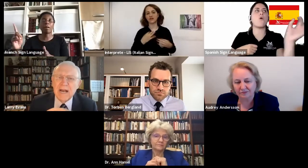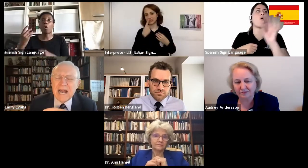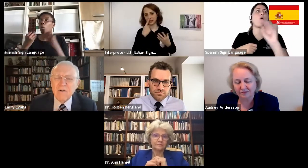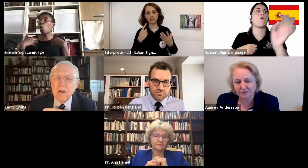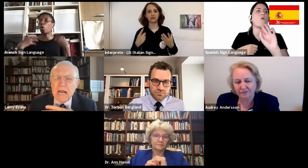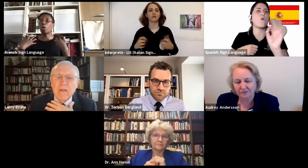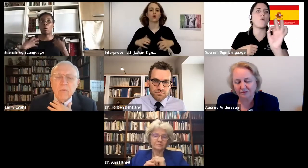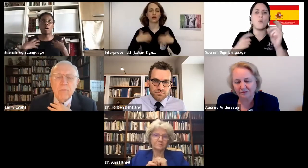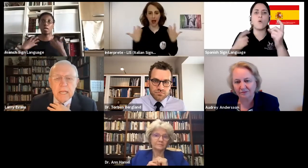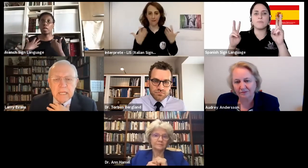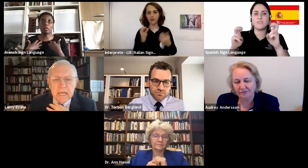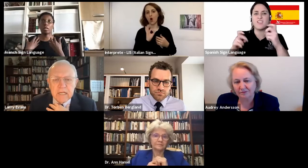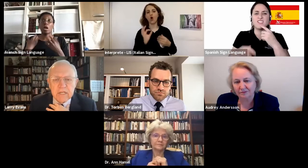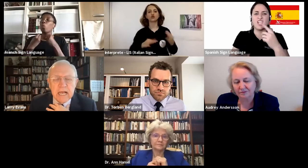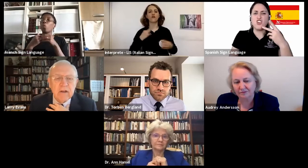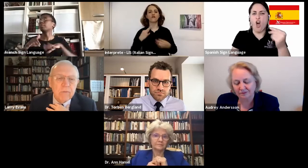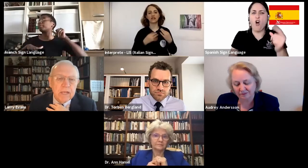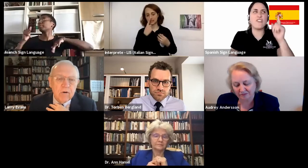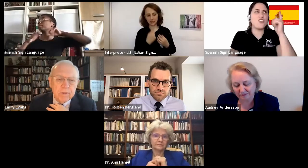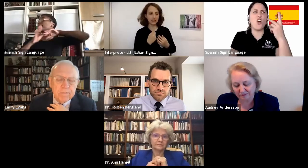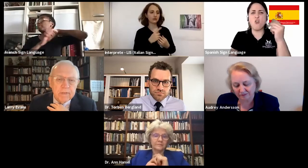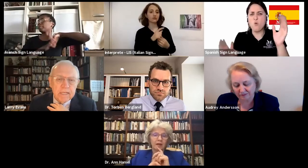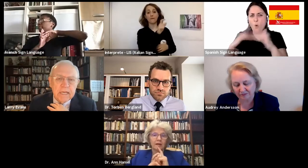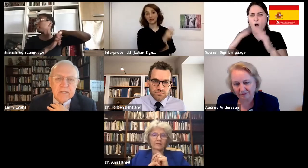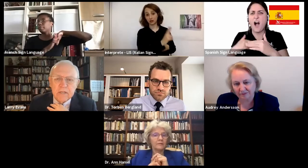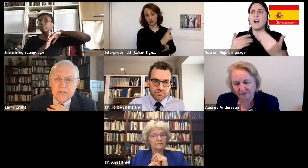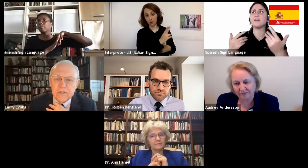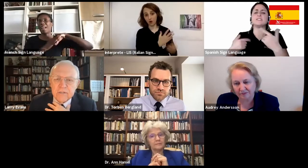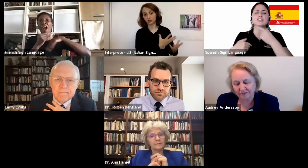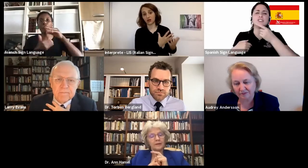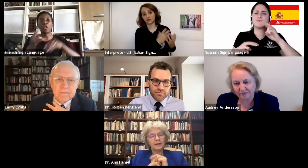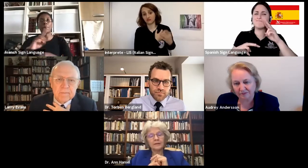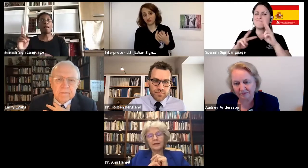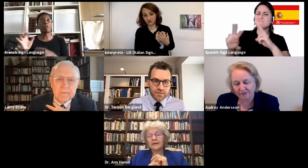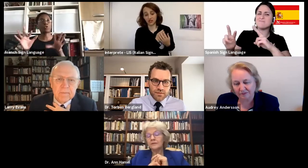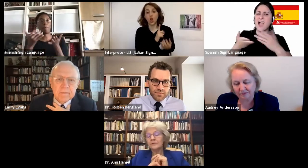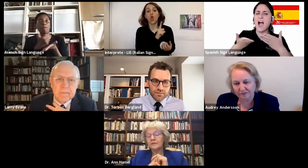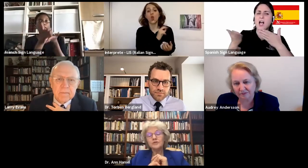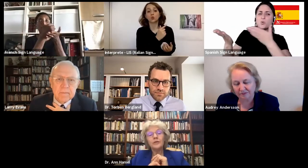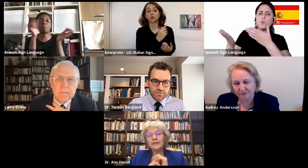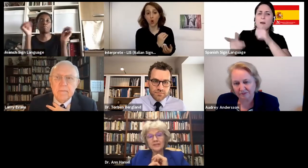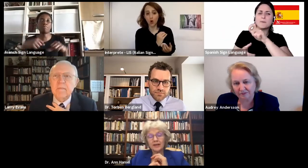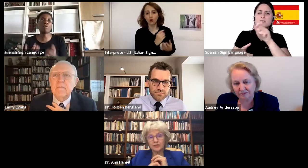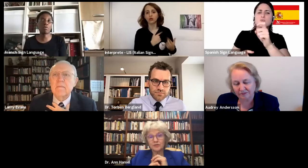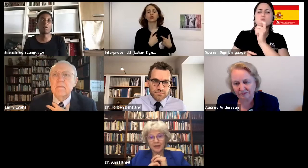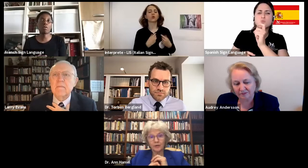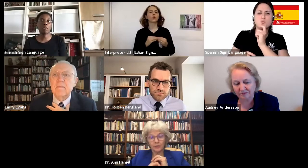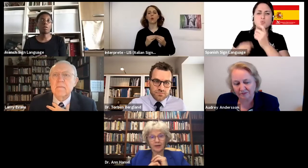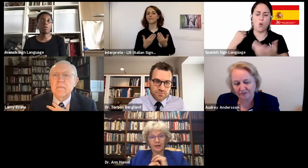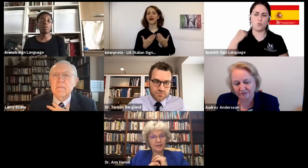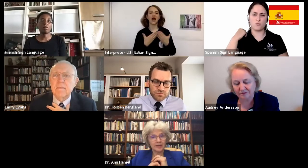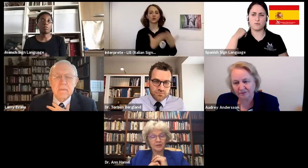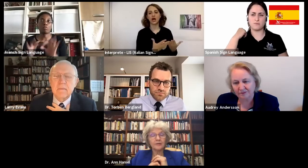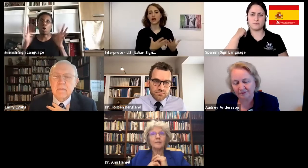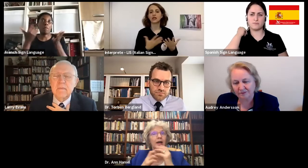How can we recognize and how can we help? Any suggestions? There's no easy answer to that